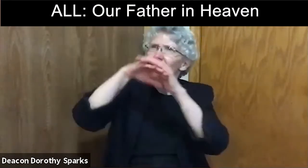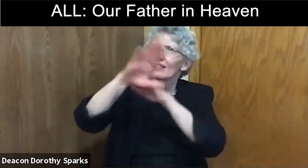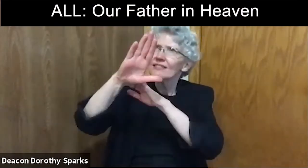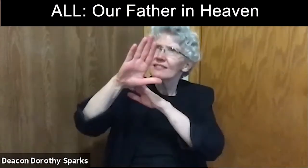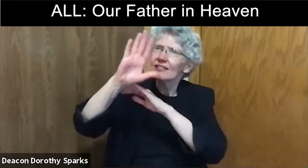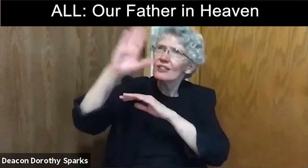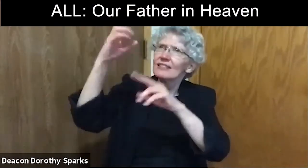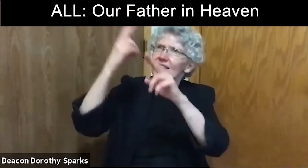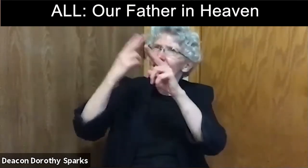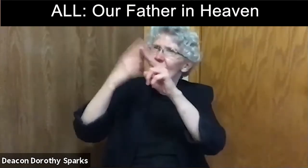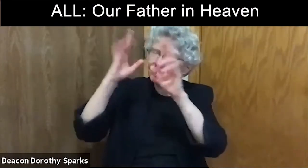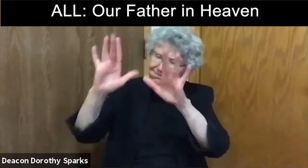our Father in heaven